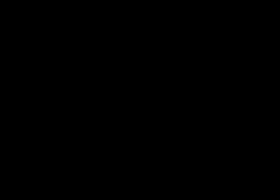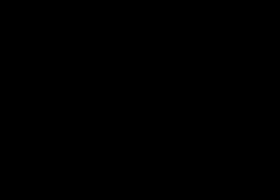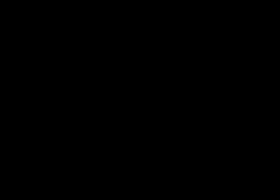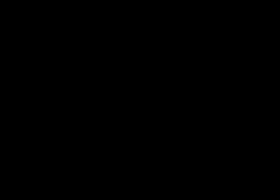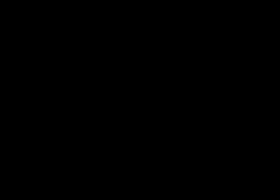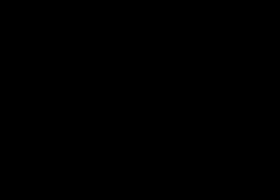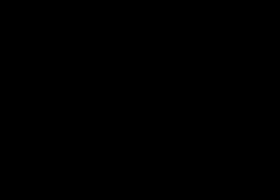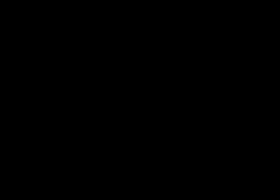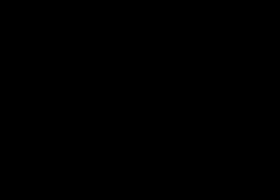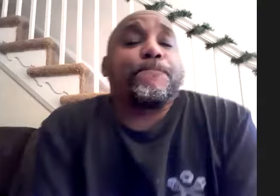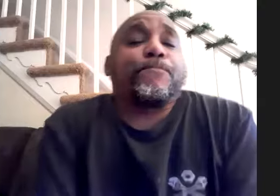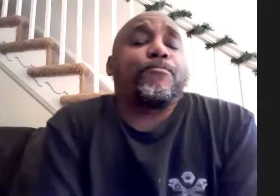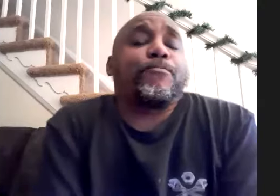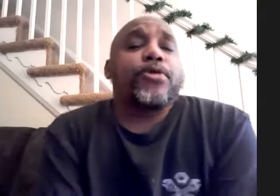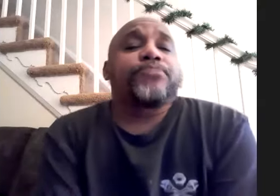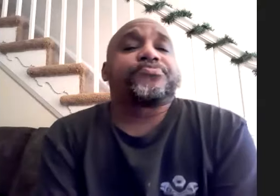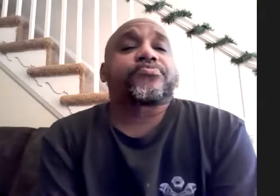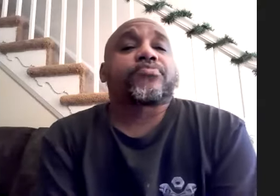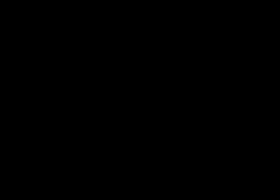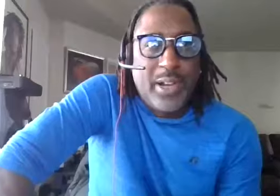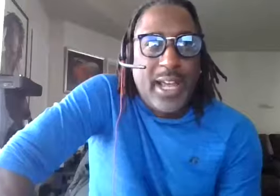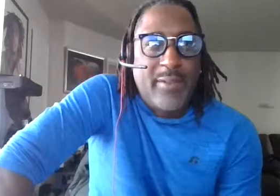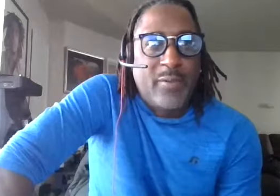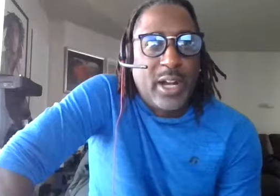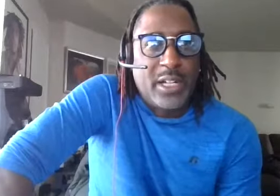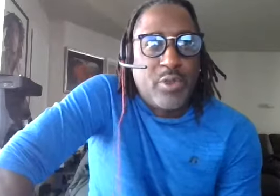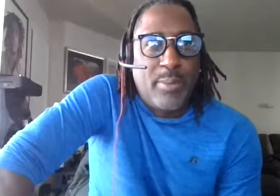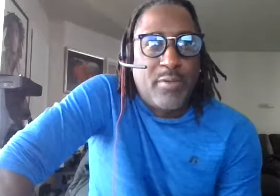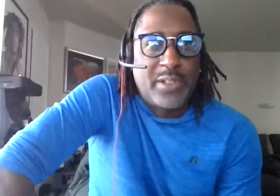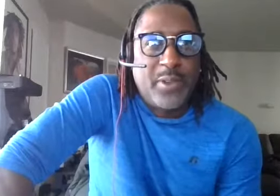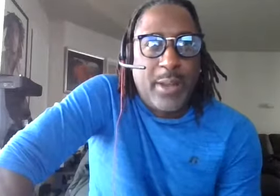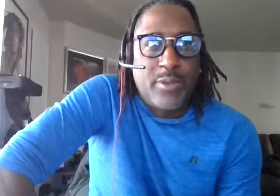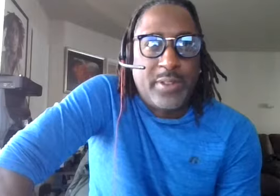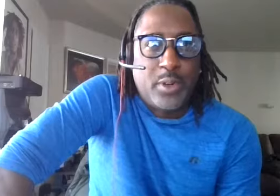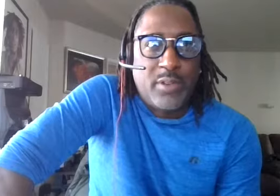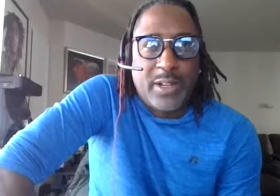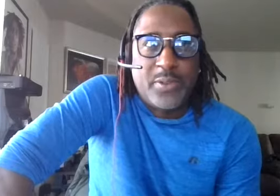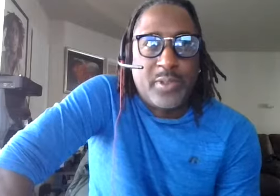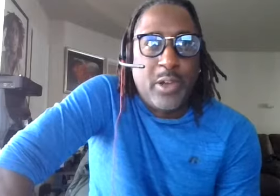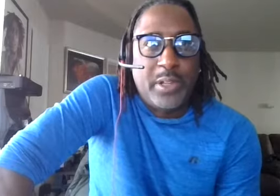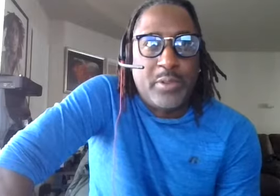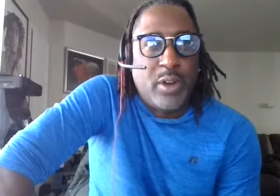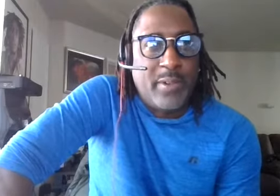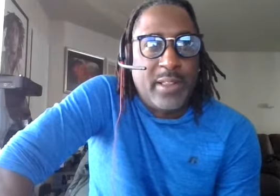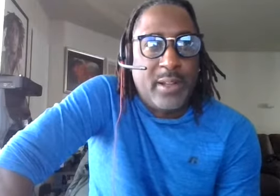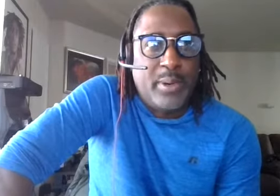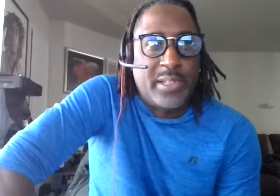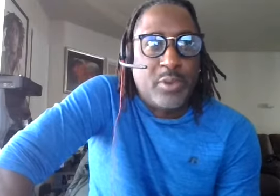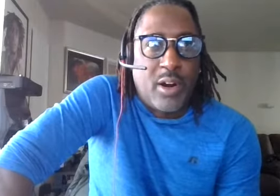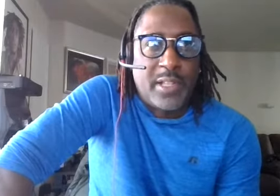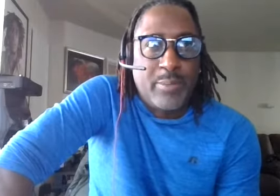mm-hmm all right so on this episode i have uh drummer russell hayward iii russell's well-known drummer in the baltimore arts